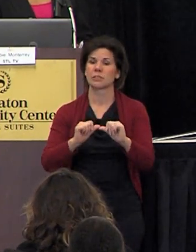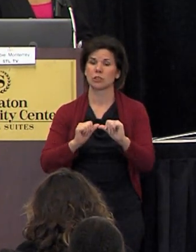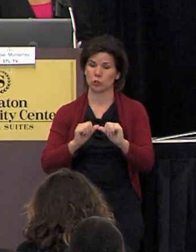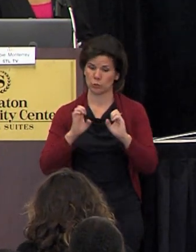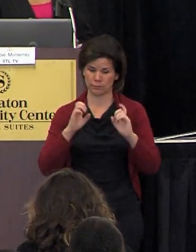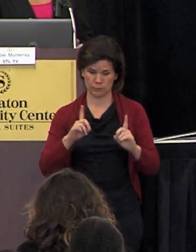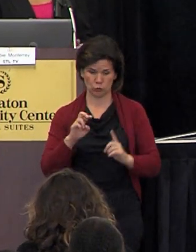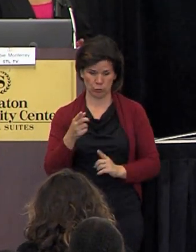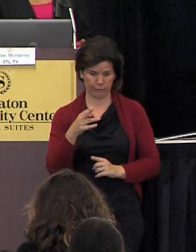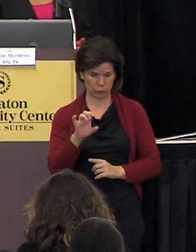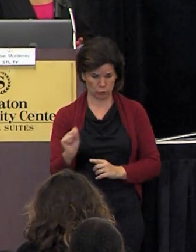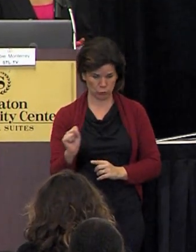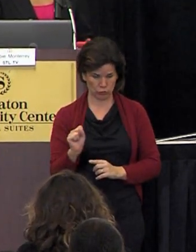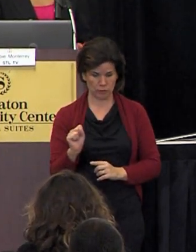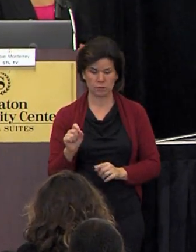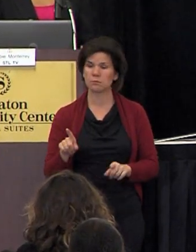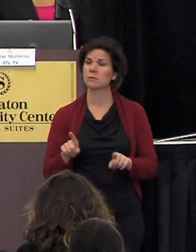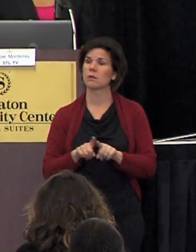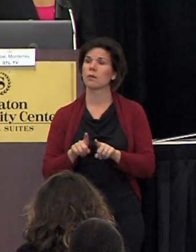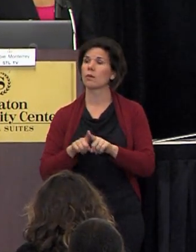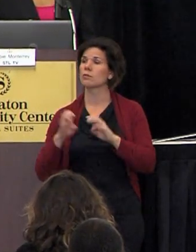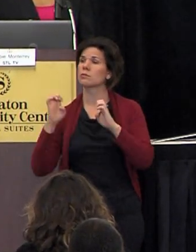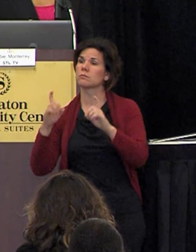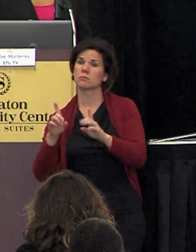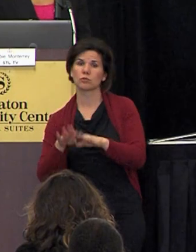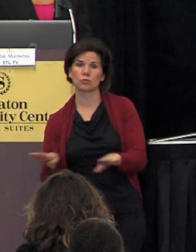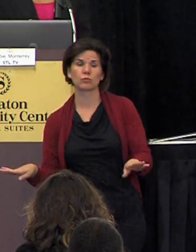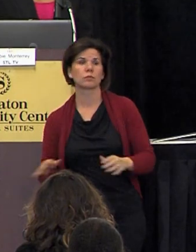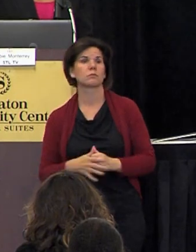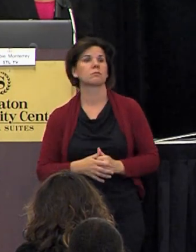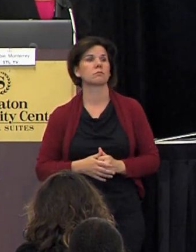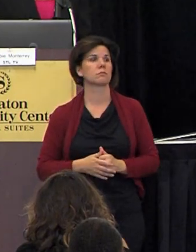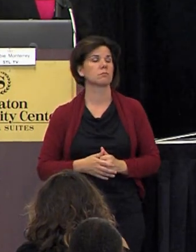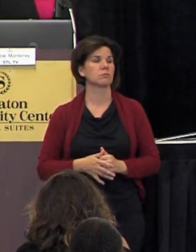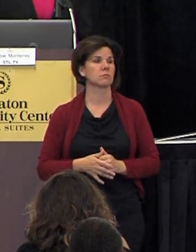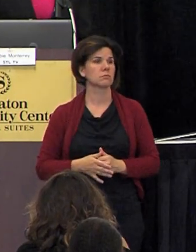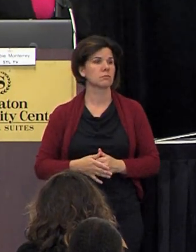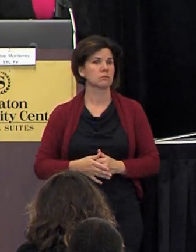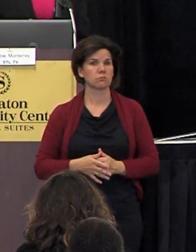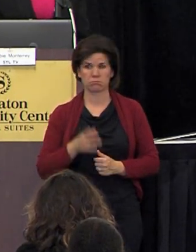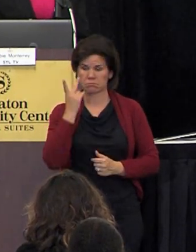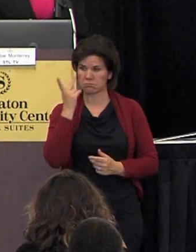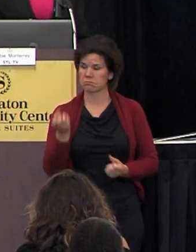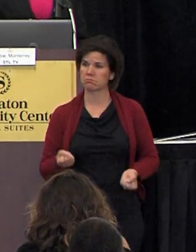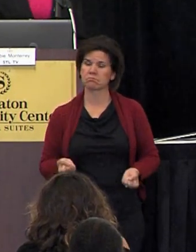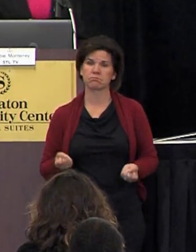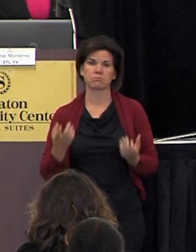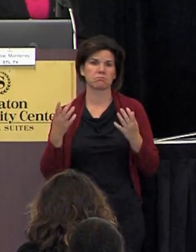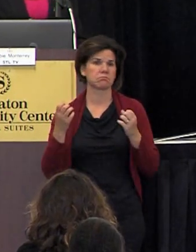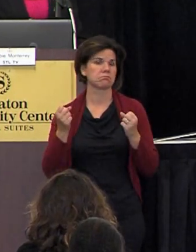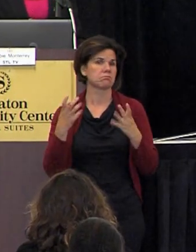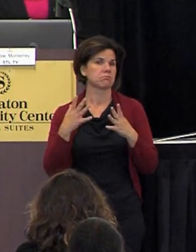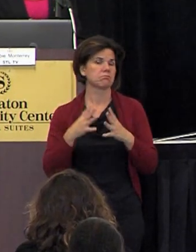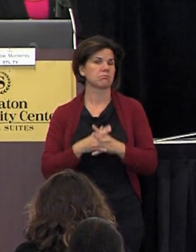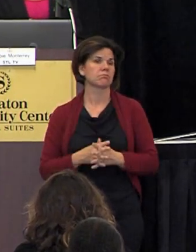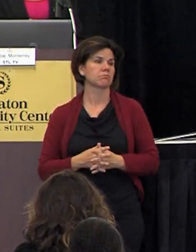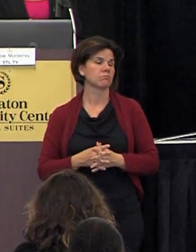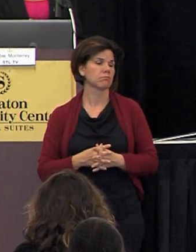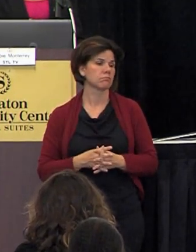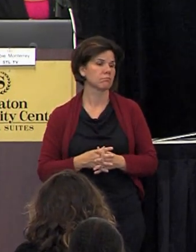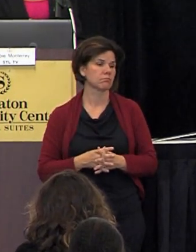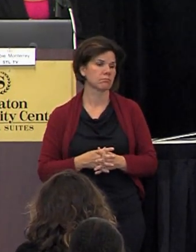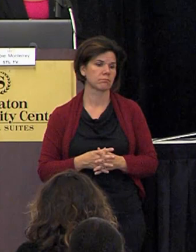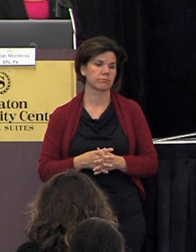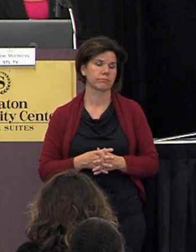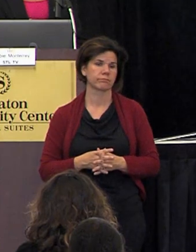refugees i think it should not stop with educating the kids because um i see a lot of um a lot